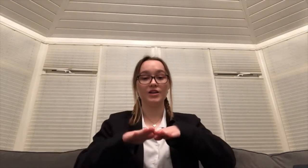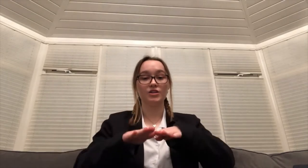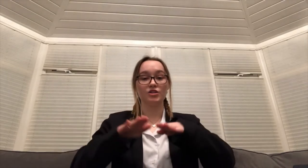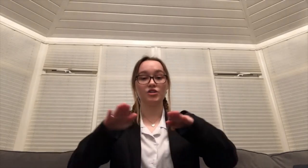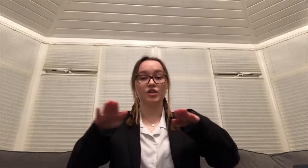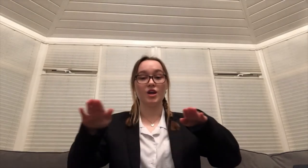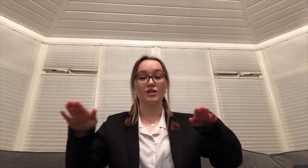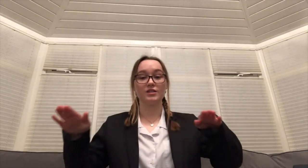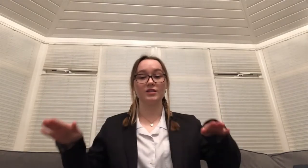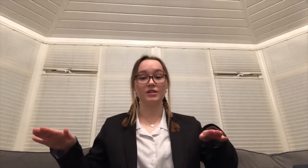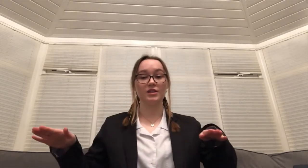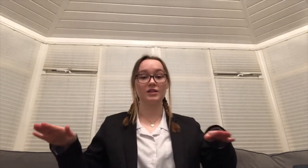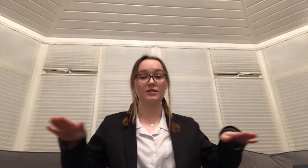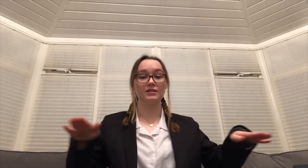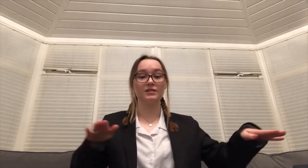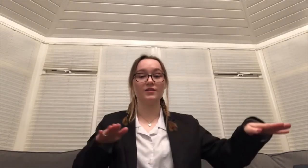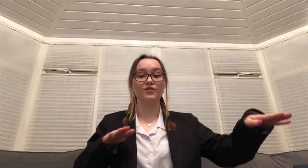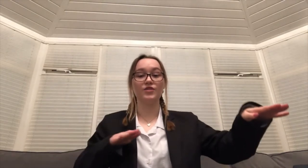Injustice everywhere